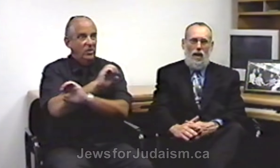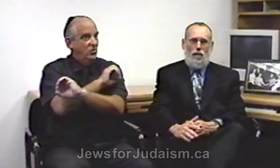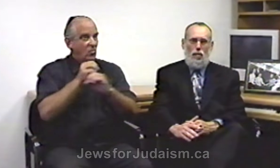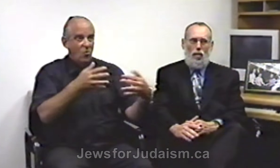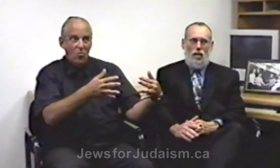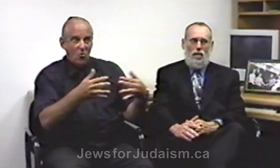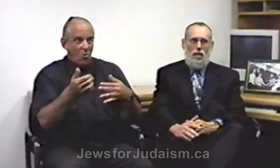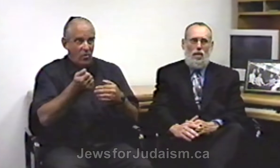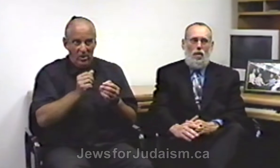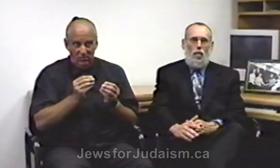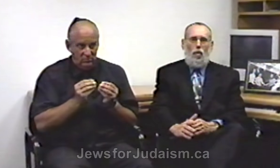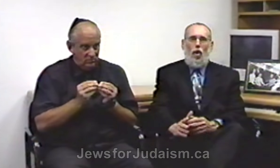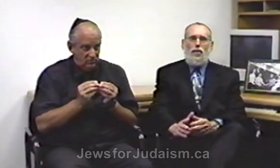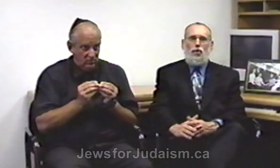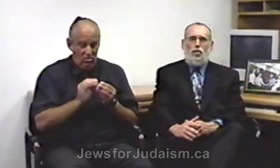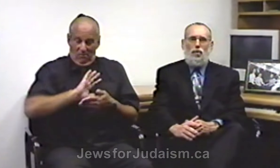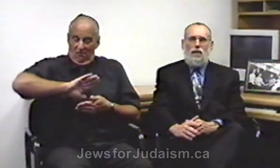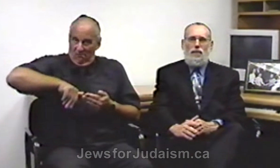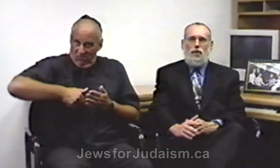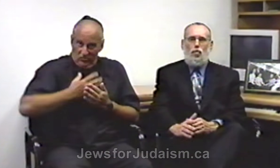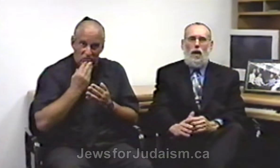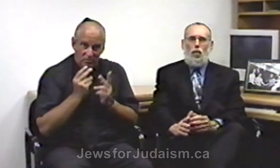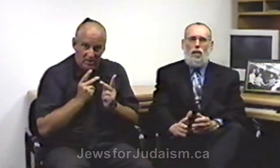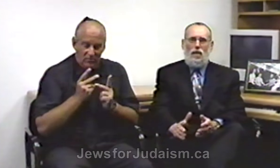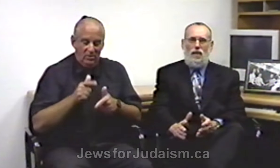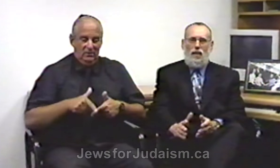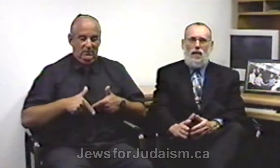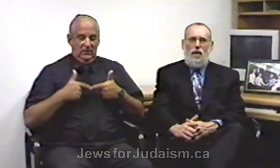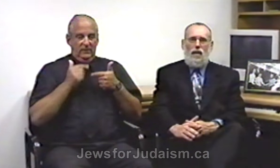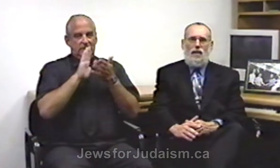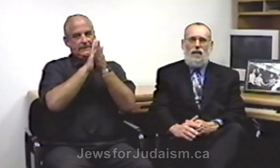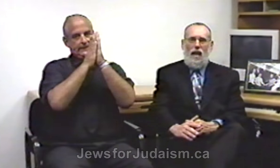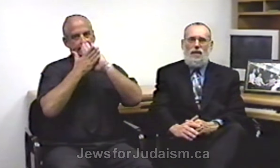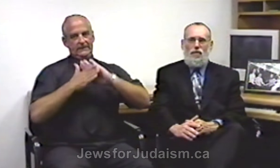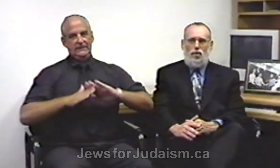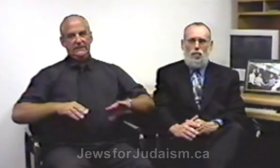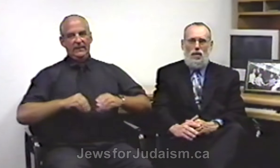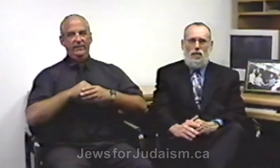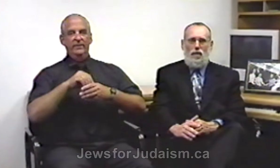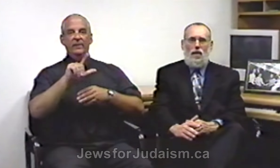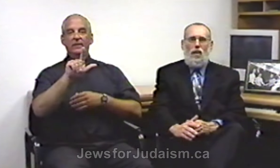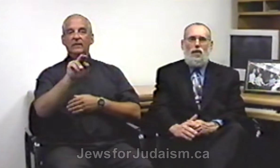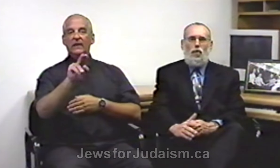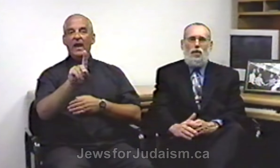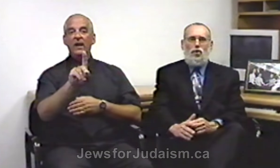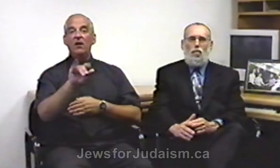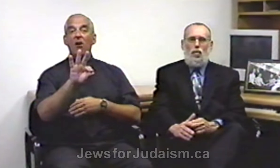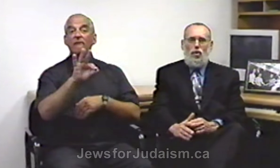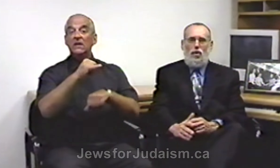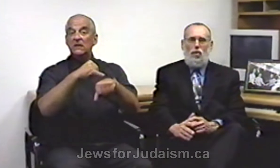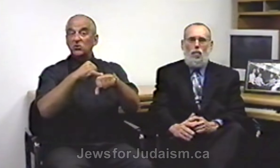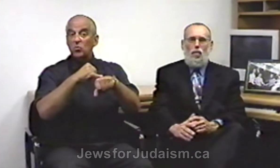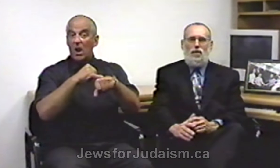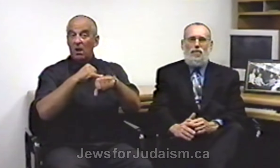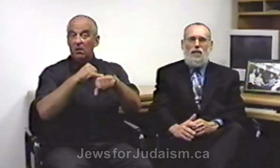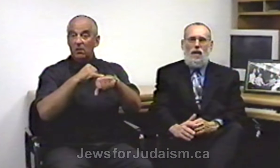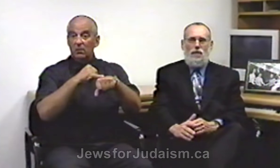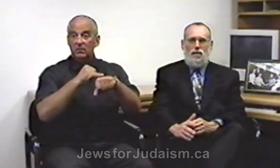anymore, where all the Jews live in tranquility in the land of Israel, the Christian world was faced